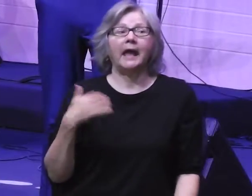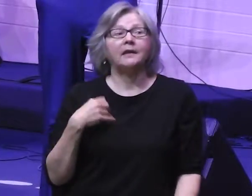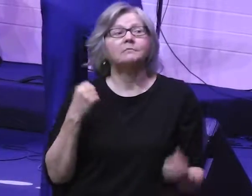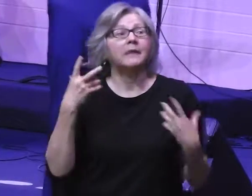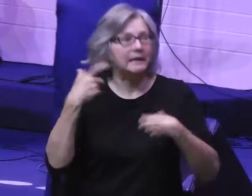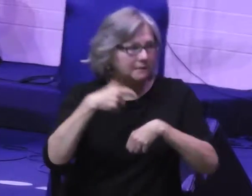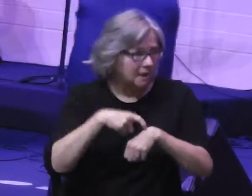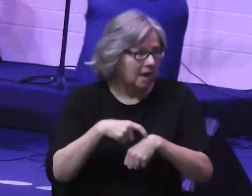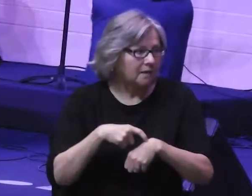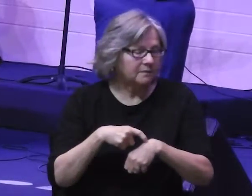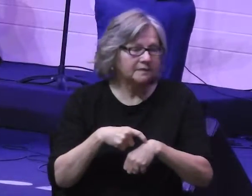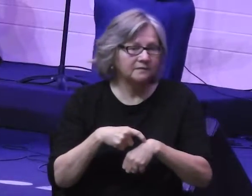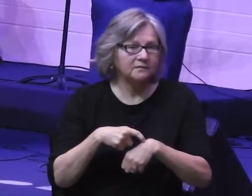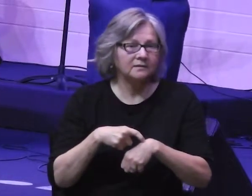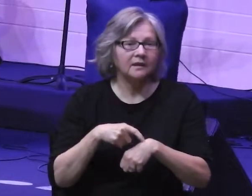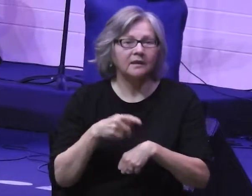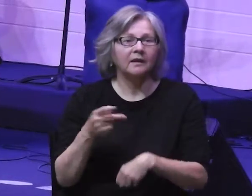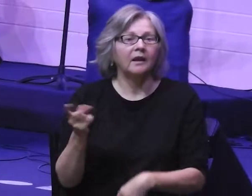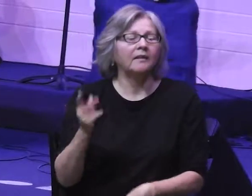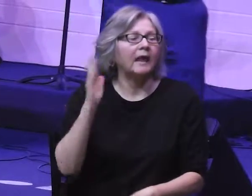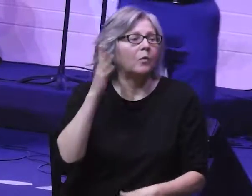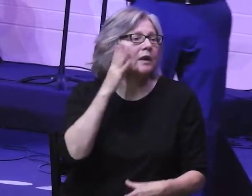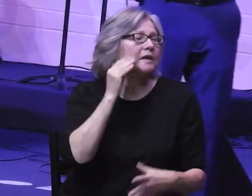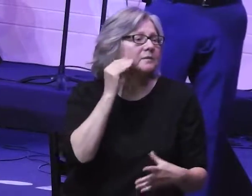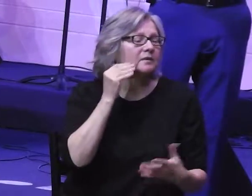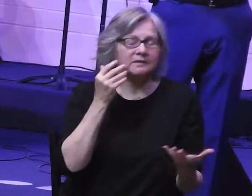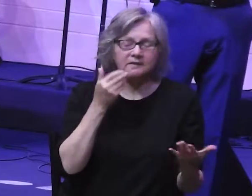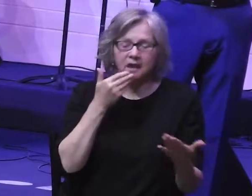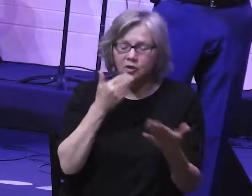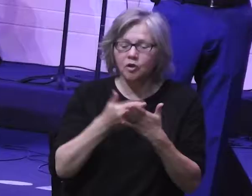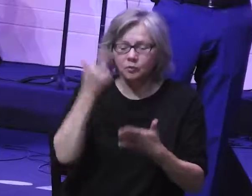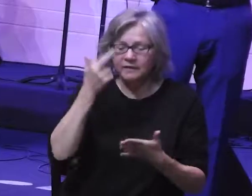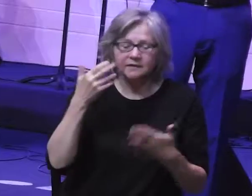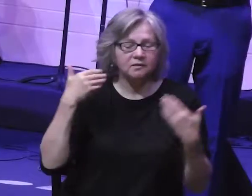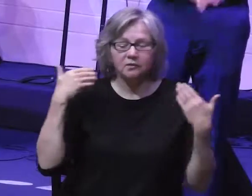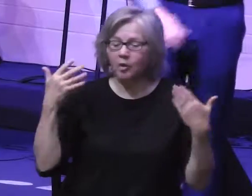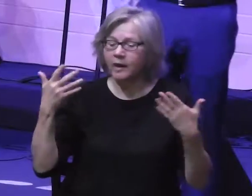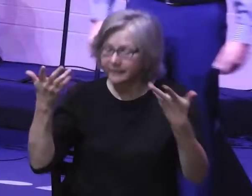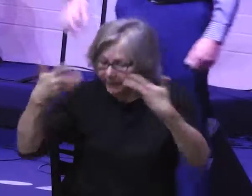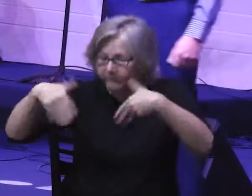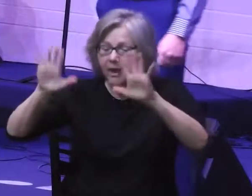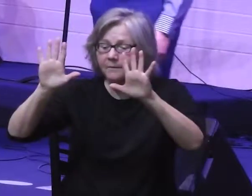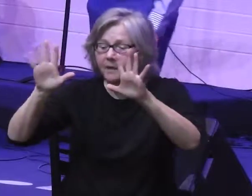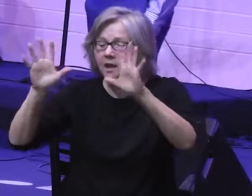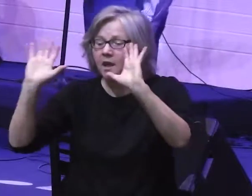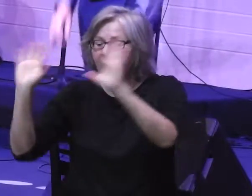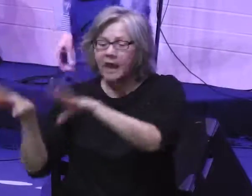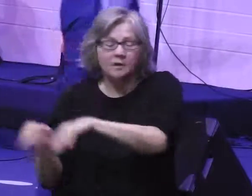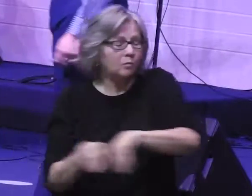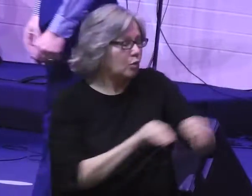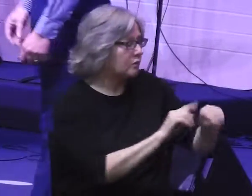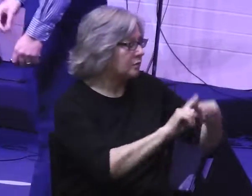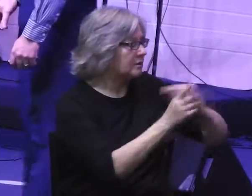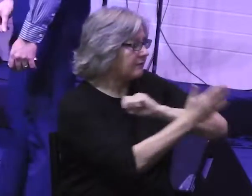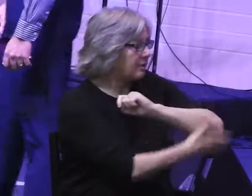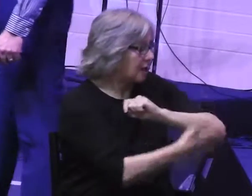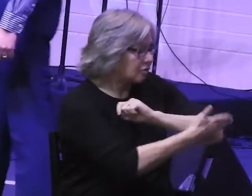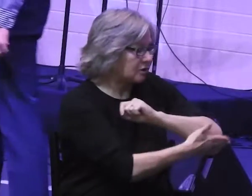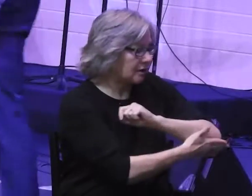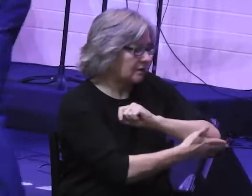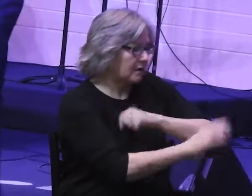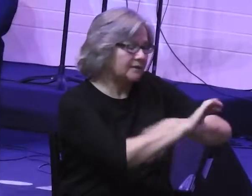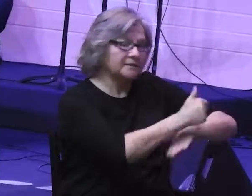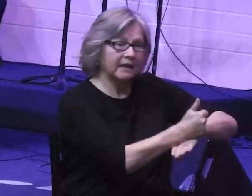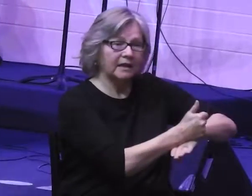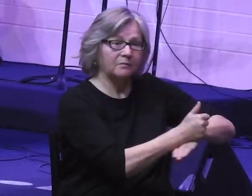had really good reason to just kind of pick up shop and go to another country and do the same kind of ministry. And it would have been so much